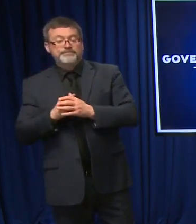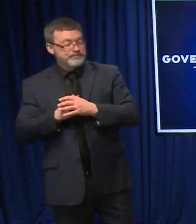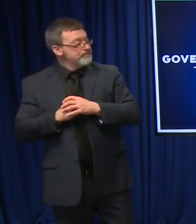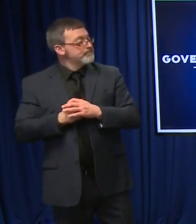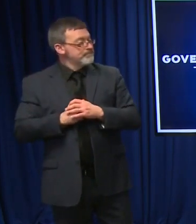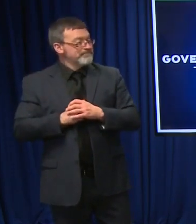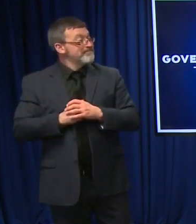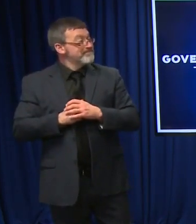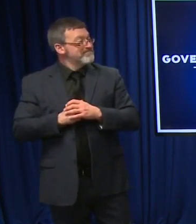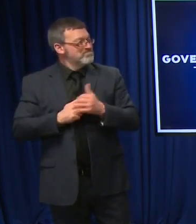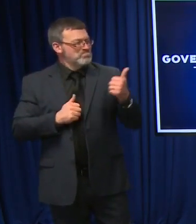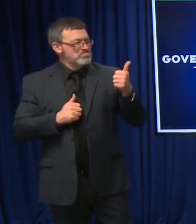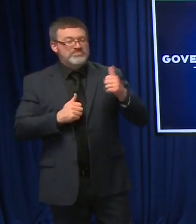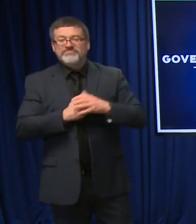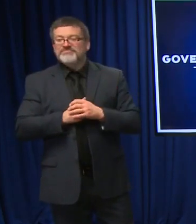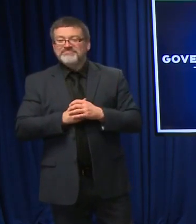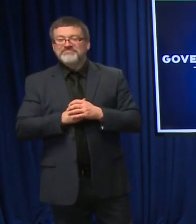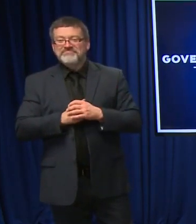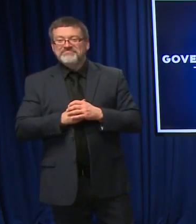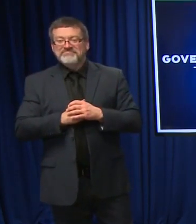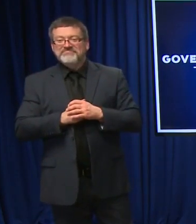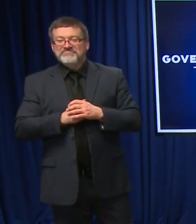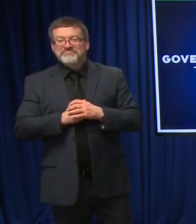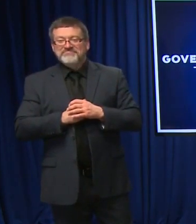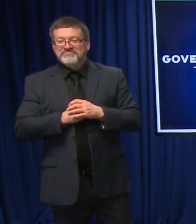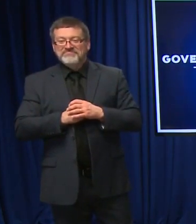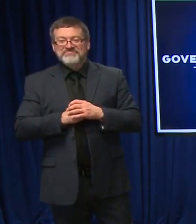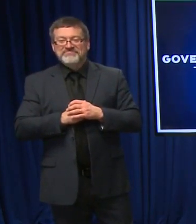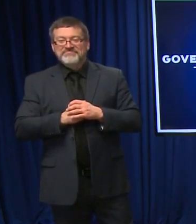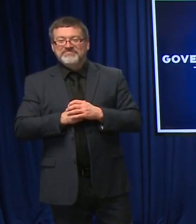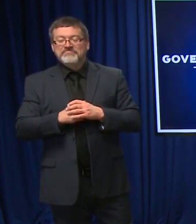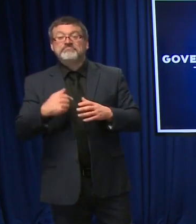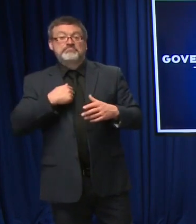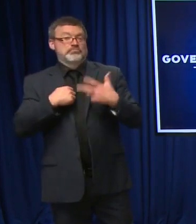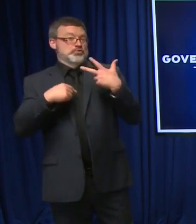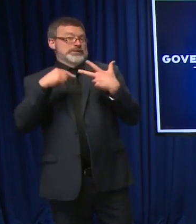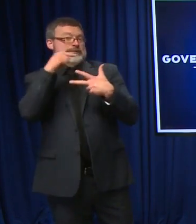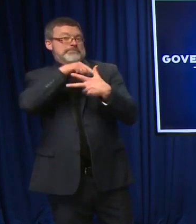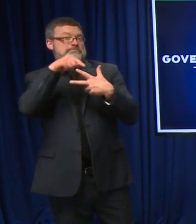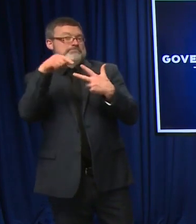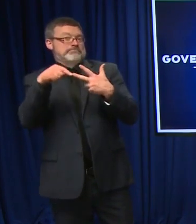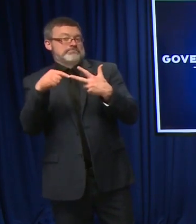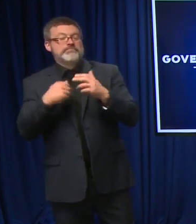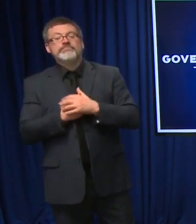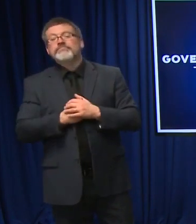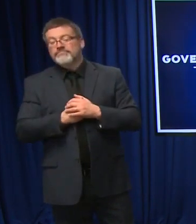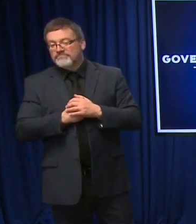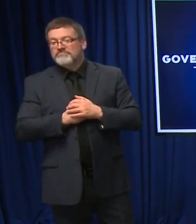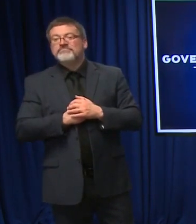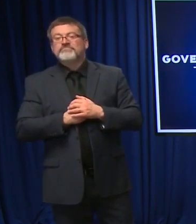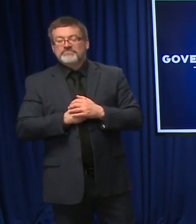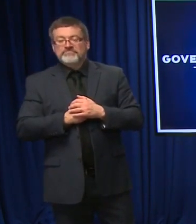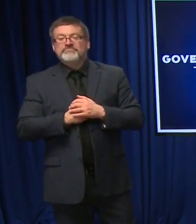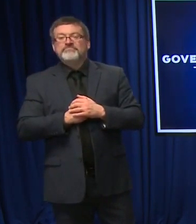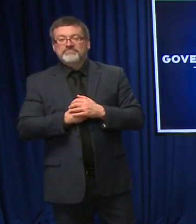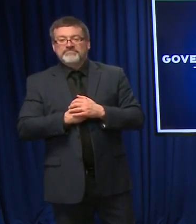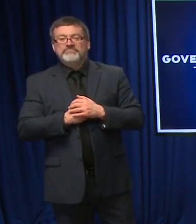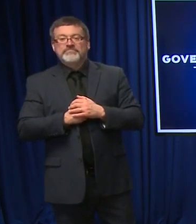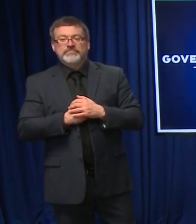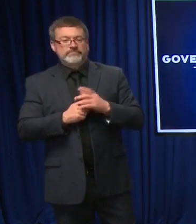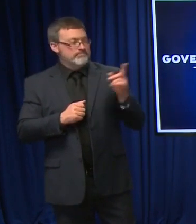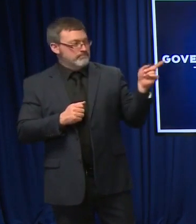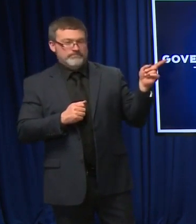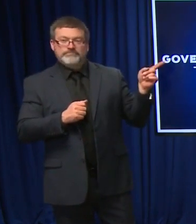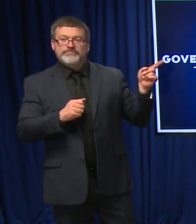Hello. Good afternoon. I've got three. So my first one is you've mentioned that staffing